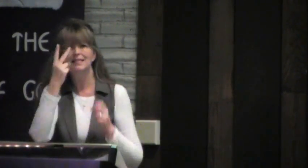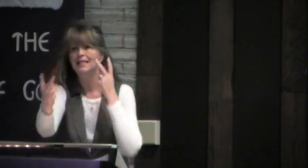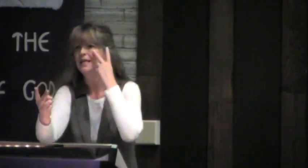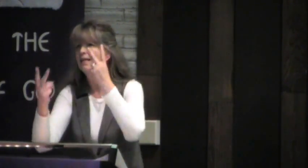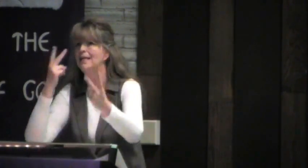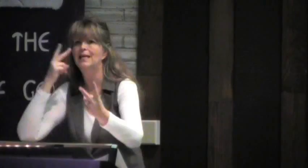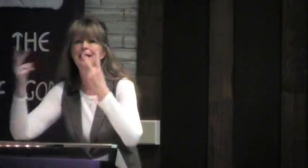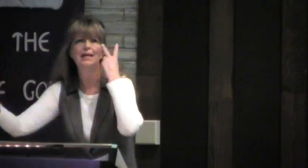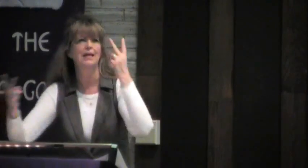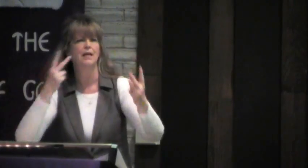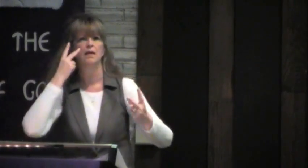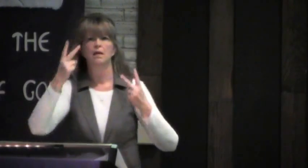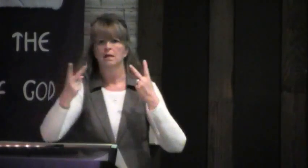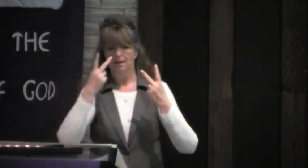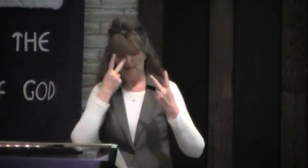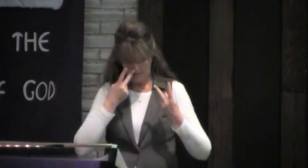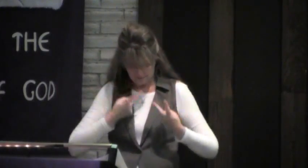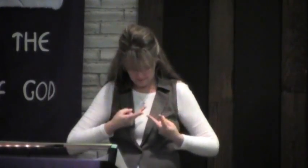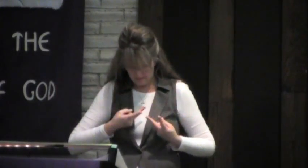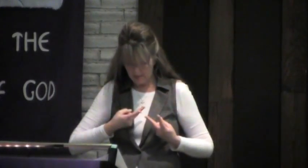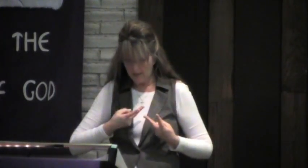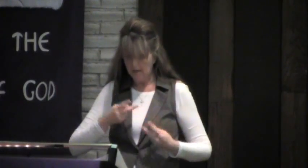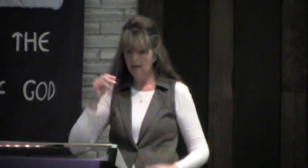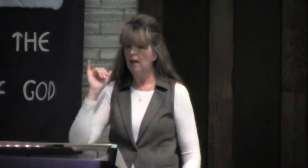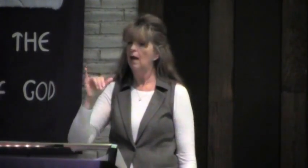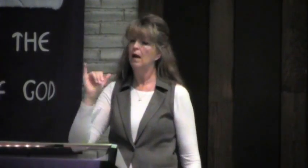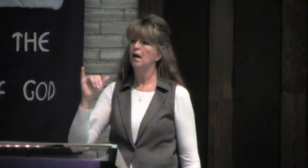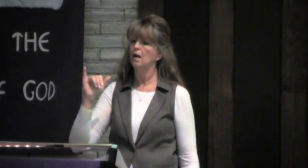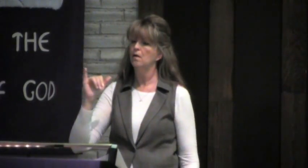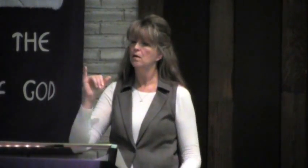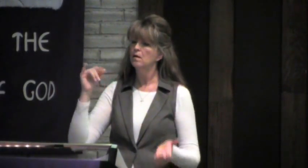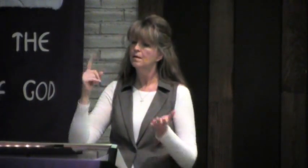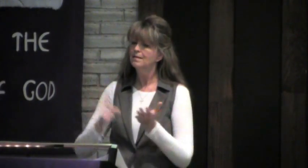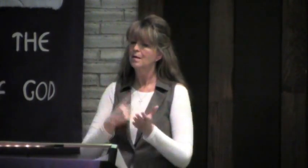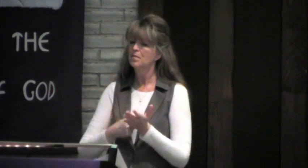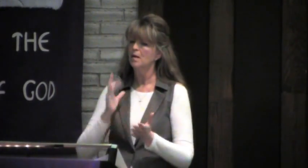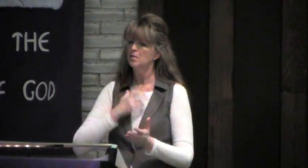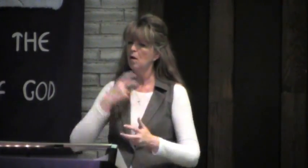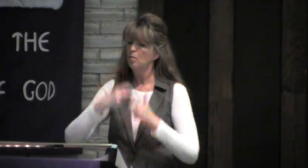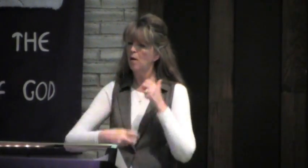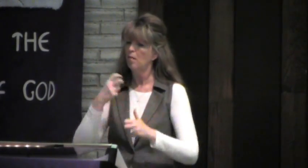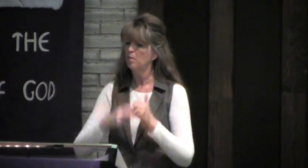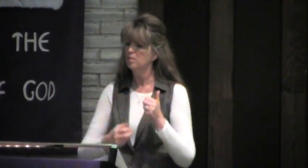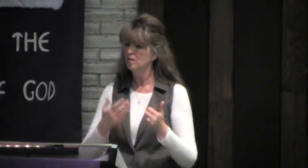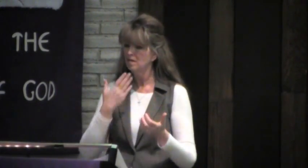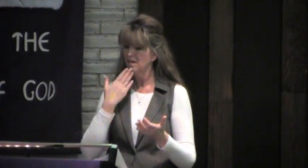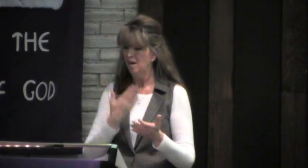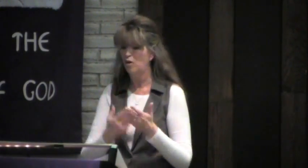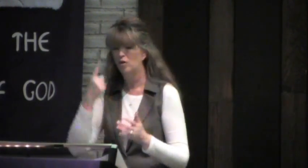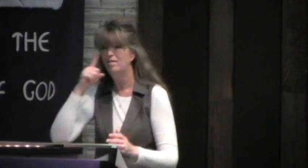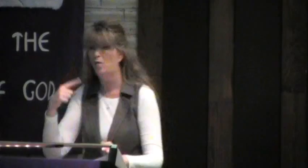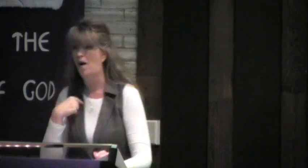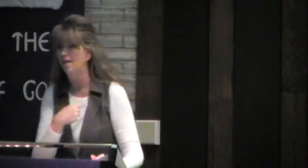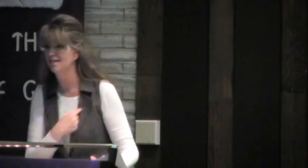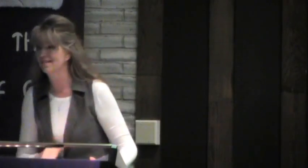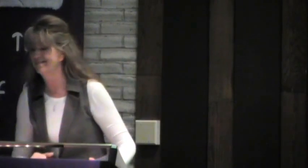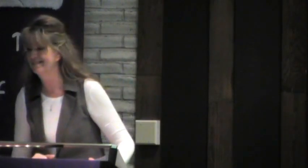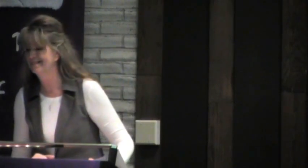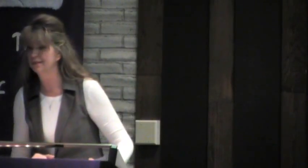within me. And I see that happening in your lives, too, as well as my own. So